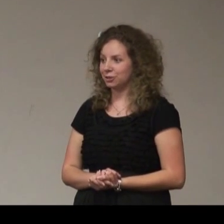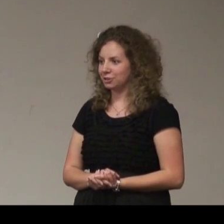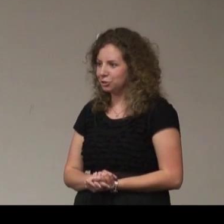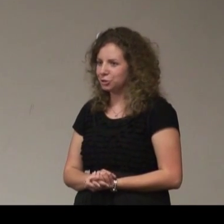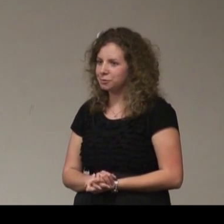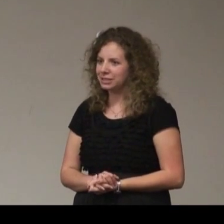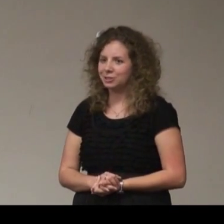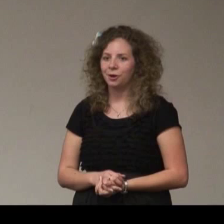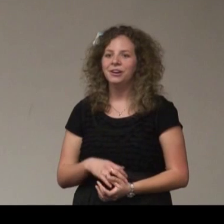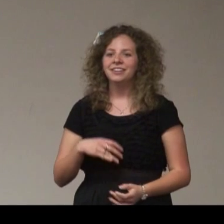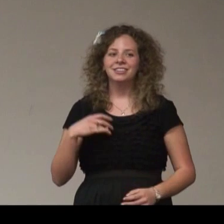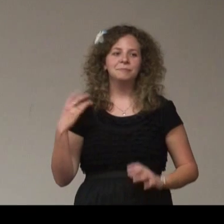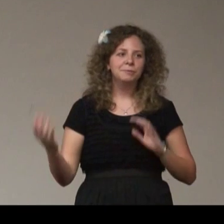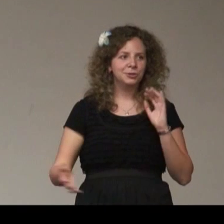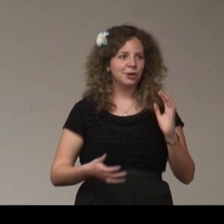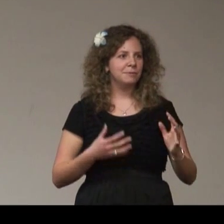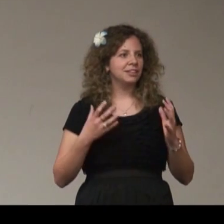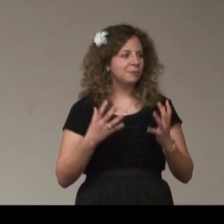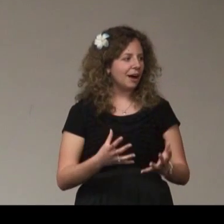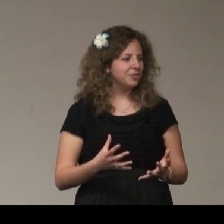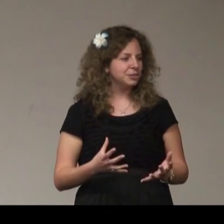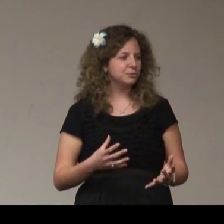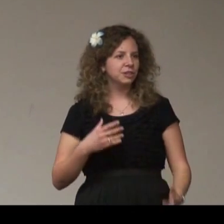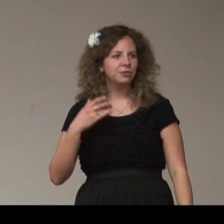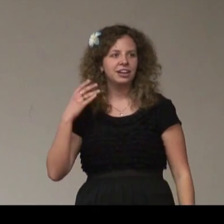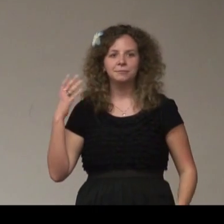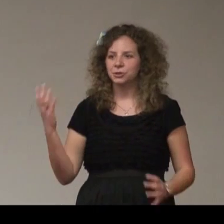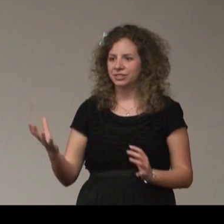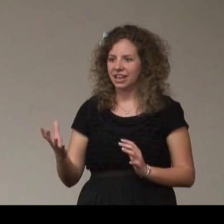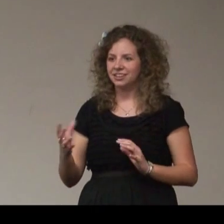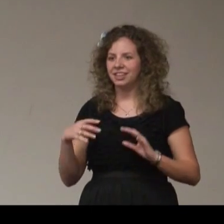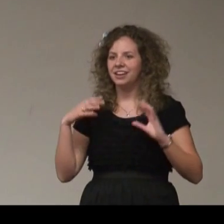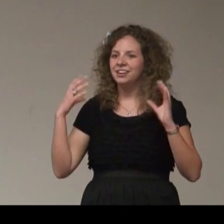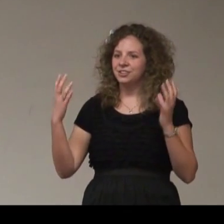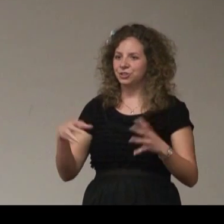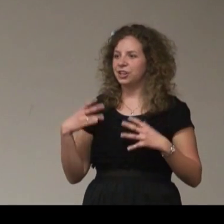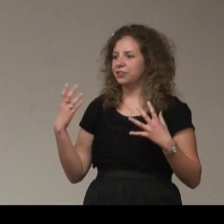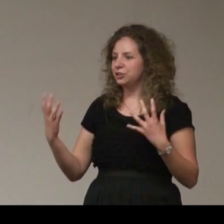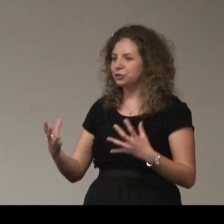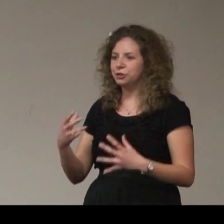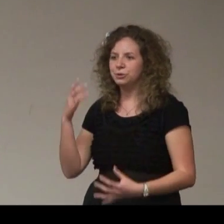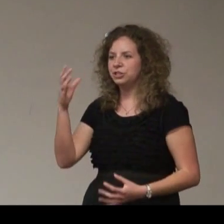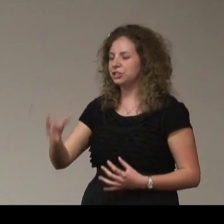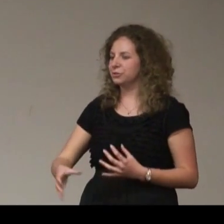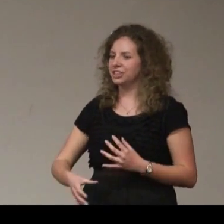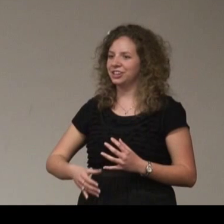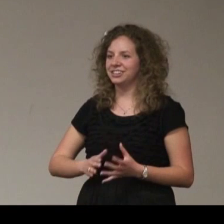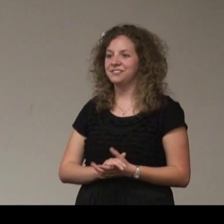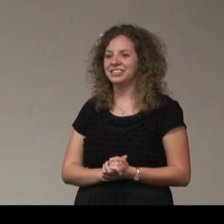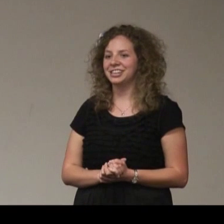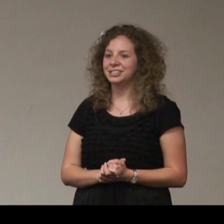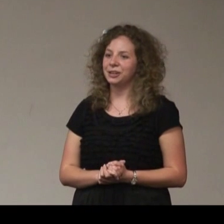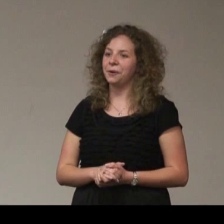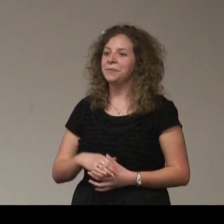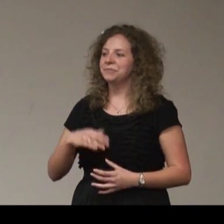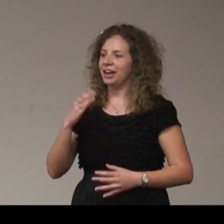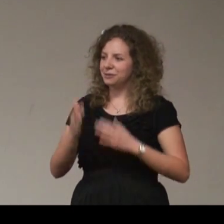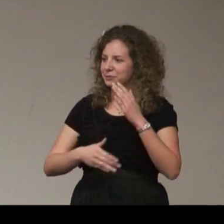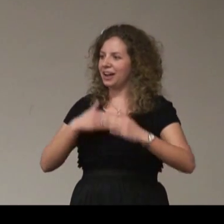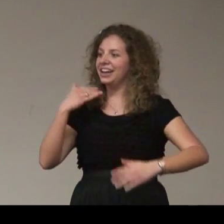start on YouTube. so then people started being like, wow, this is really great. I'm so excited that there's stuff on YouTube. You teach it really good and everything. So that was why